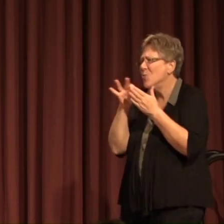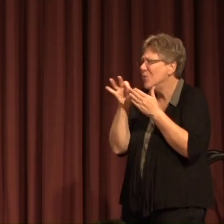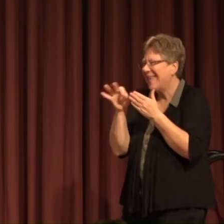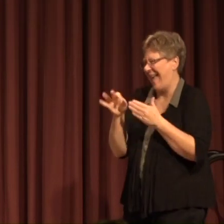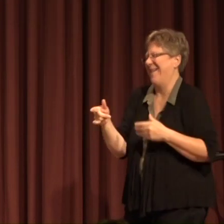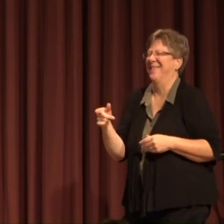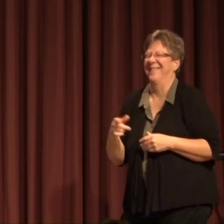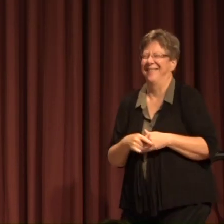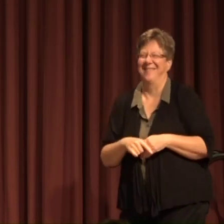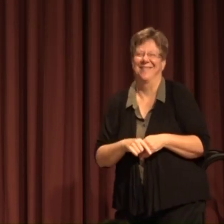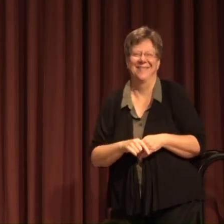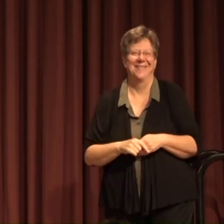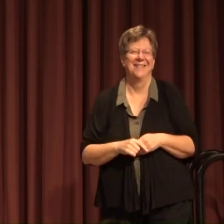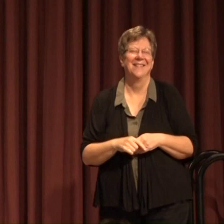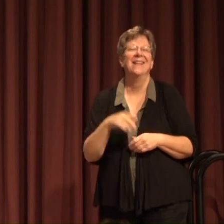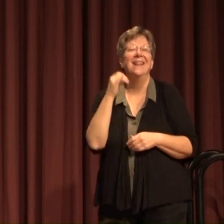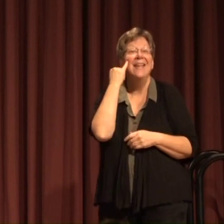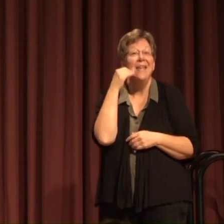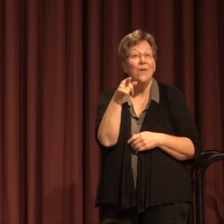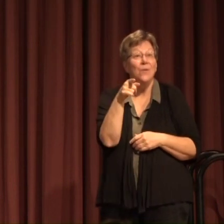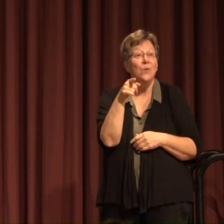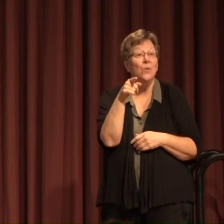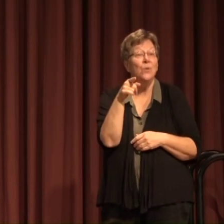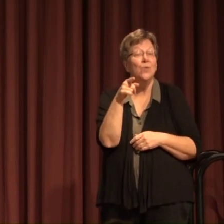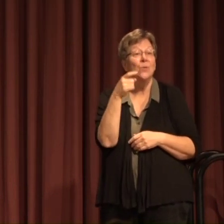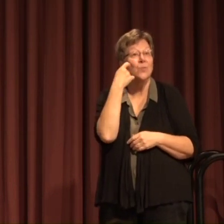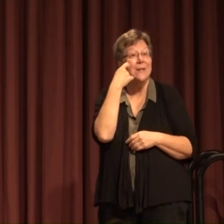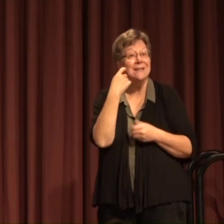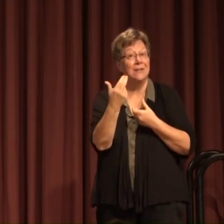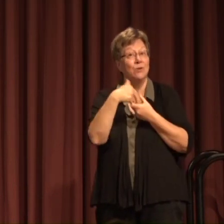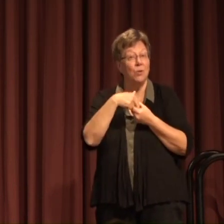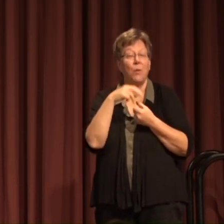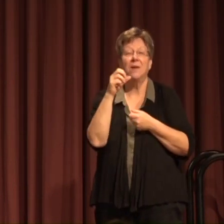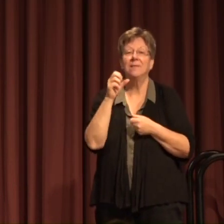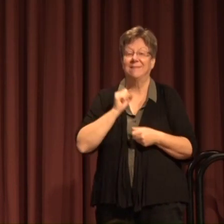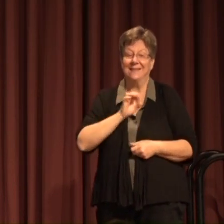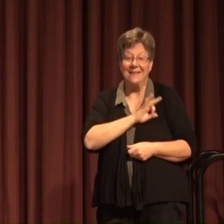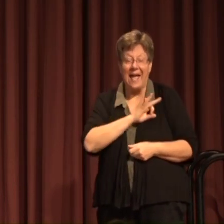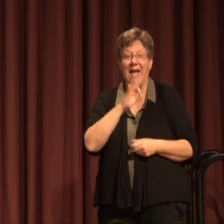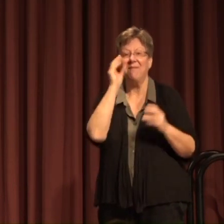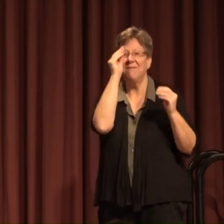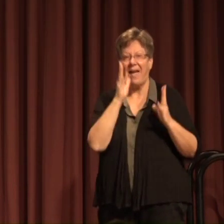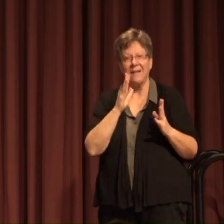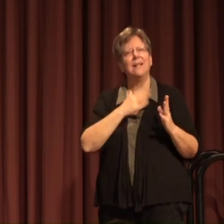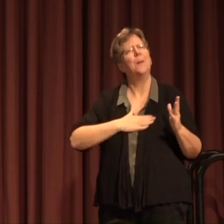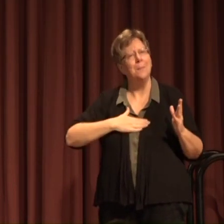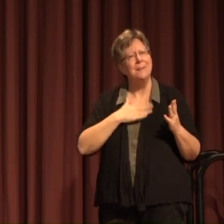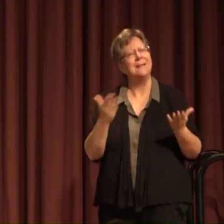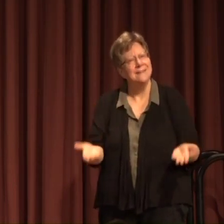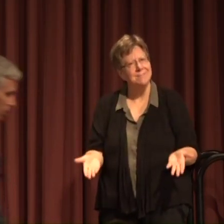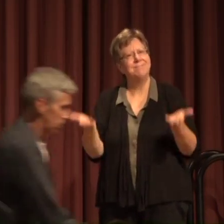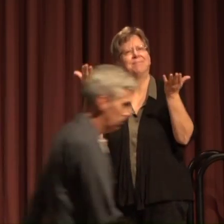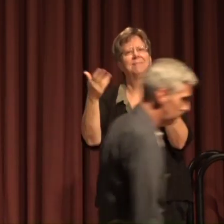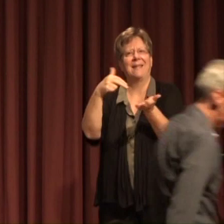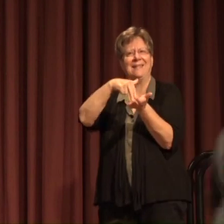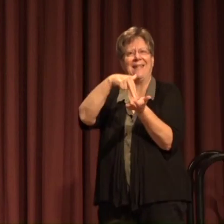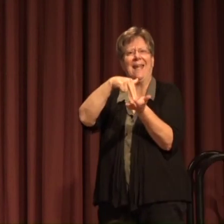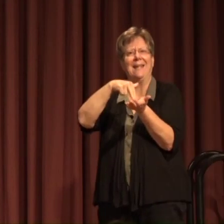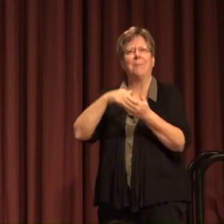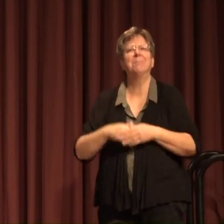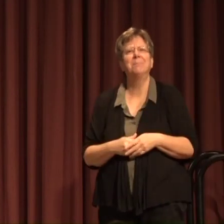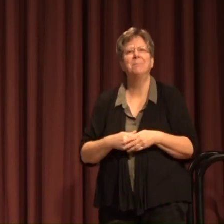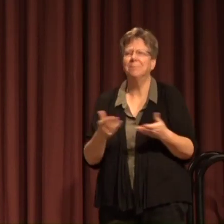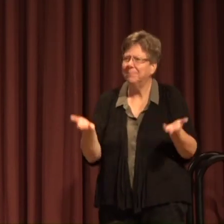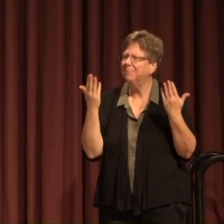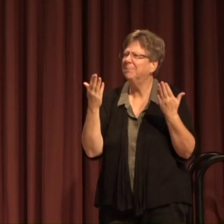who's counting if you joined us staff faculty in the last year would you please stand up so we just for about